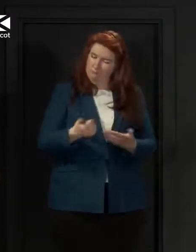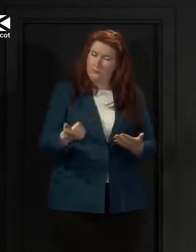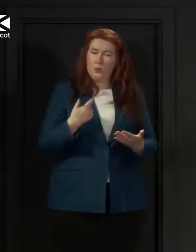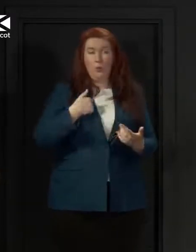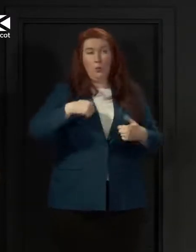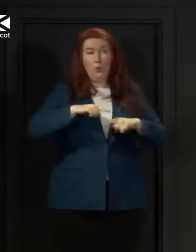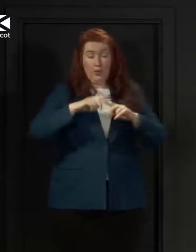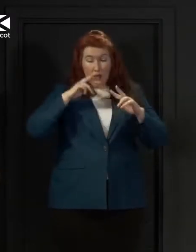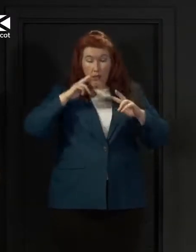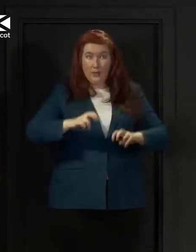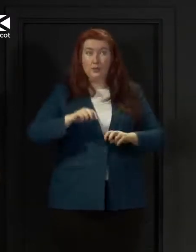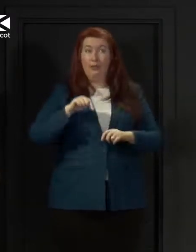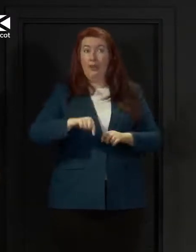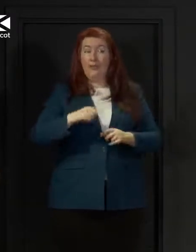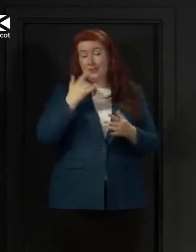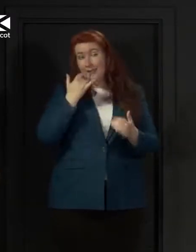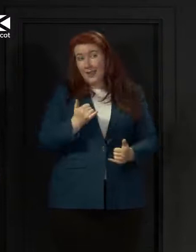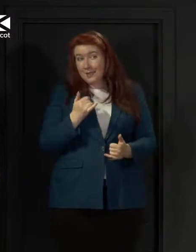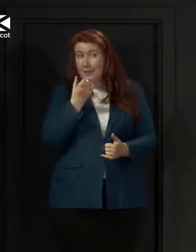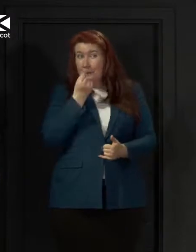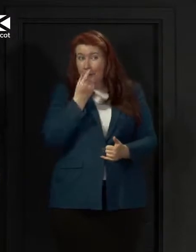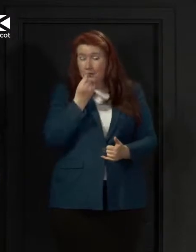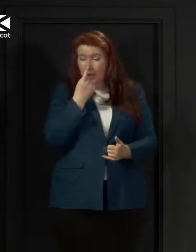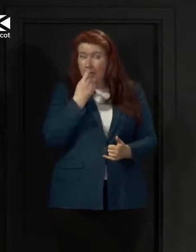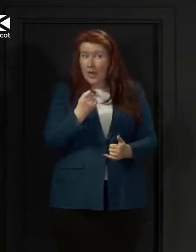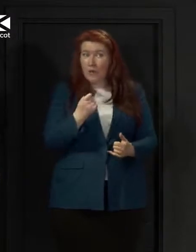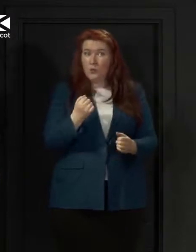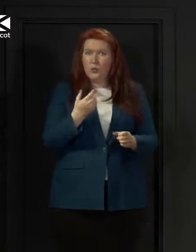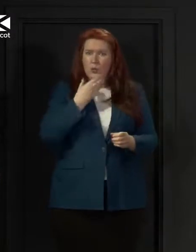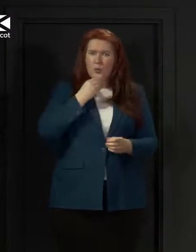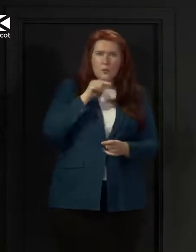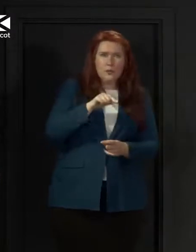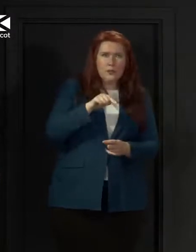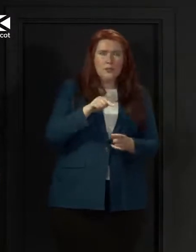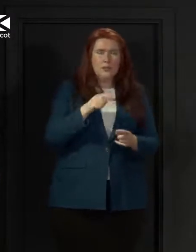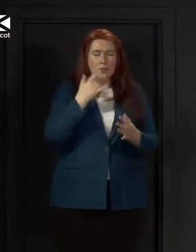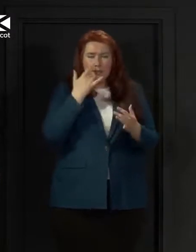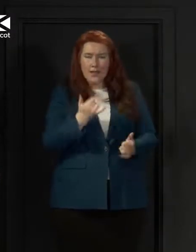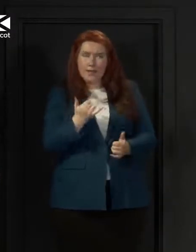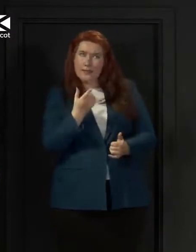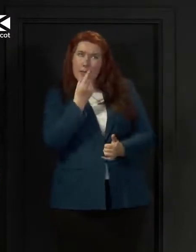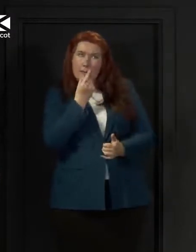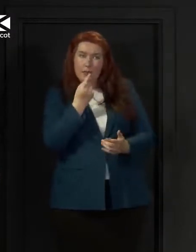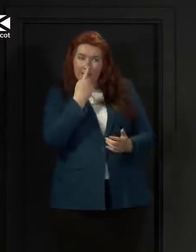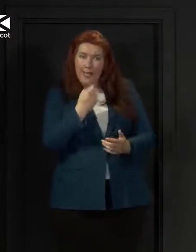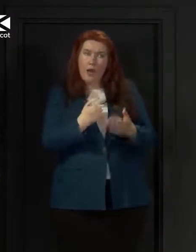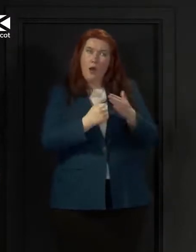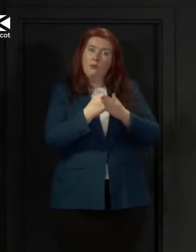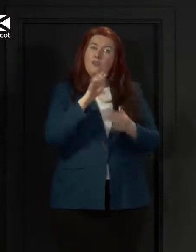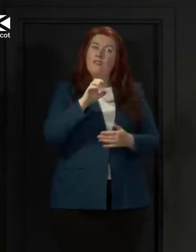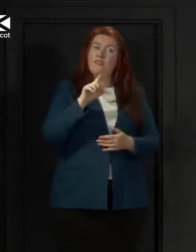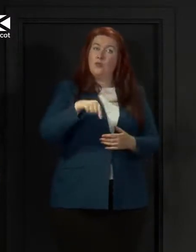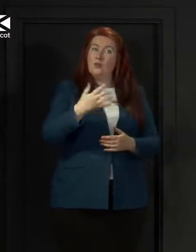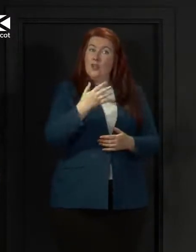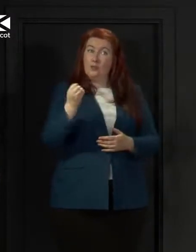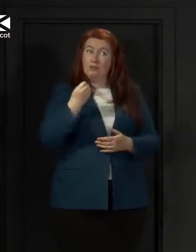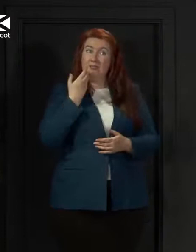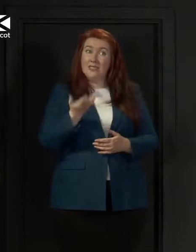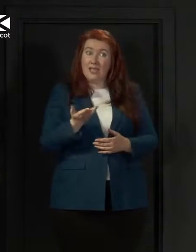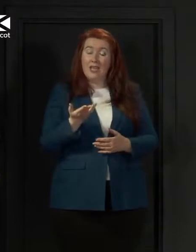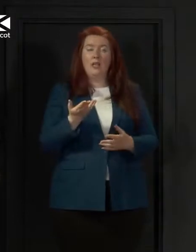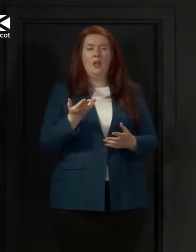that testing capacity what more can we do with it and how can we make sure that it is used more